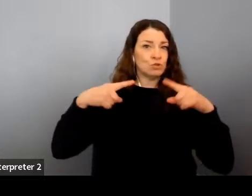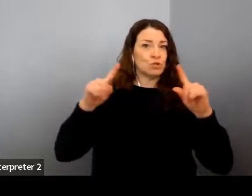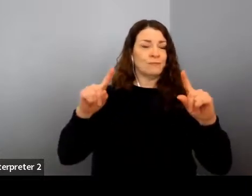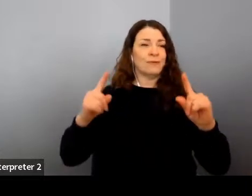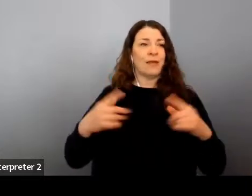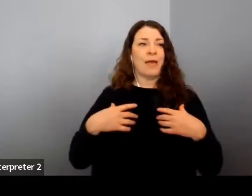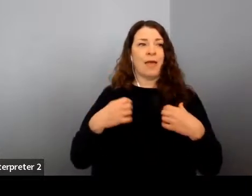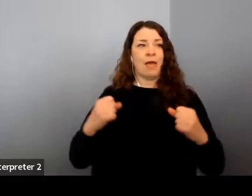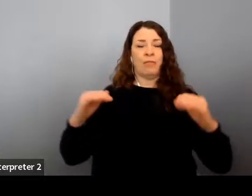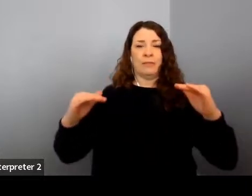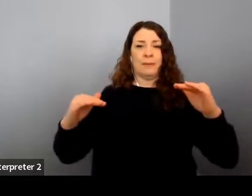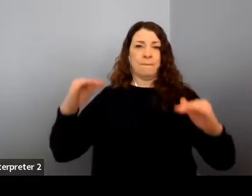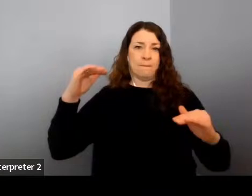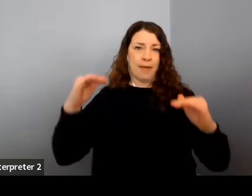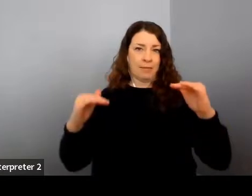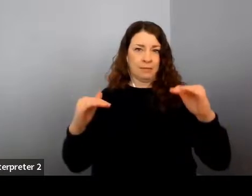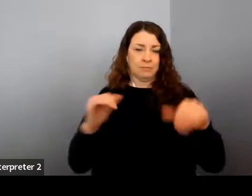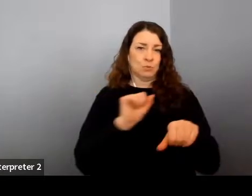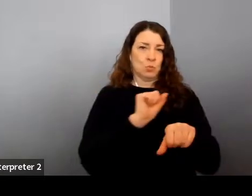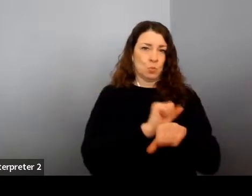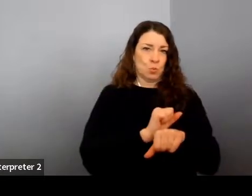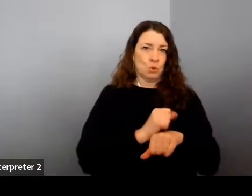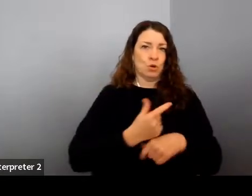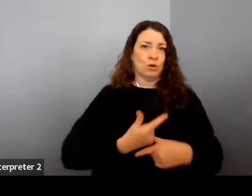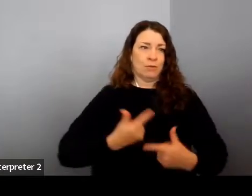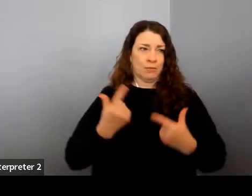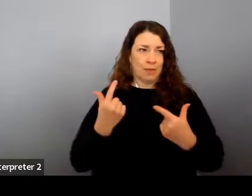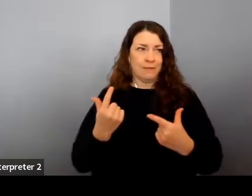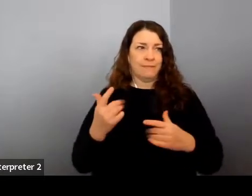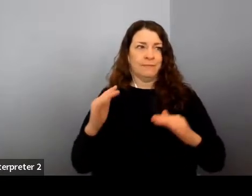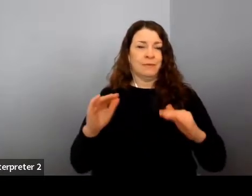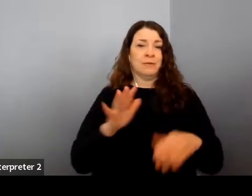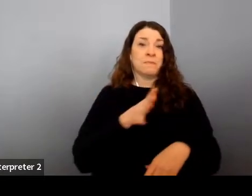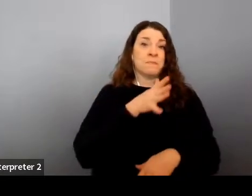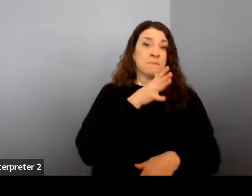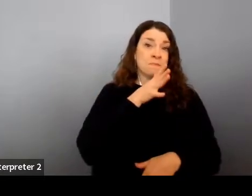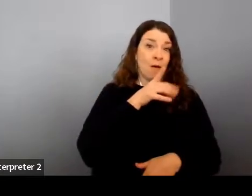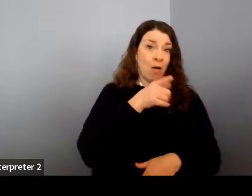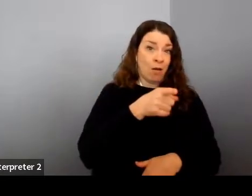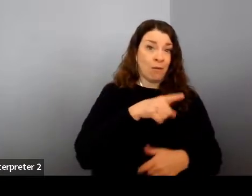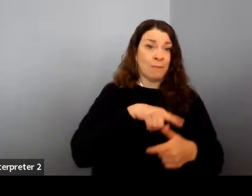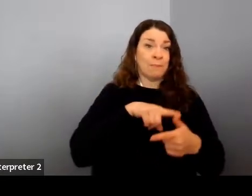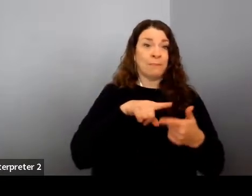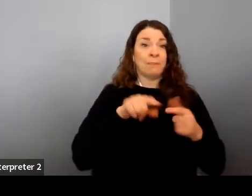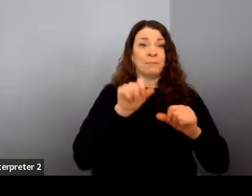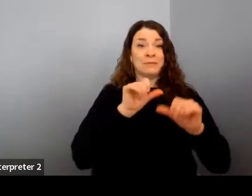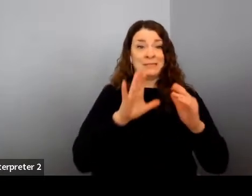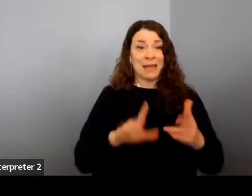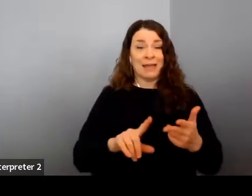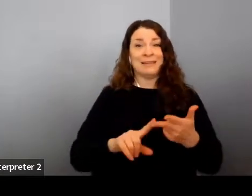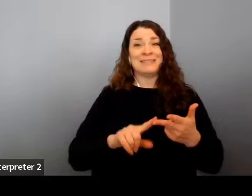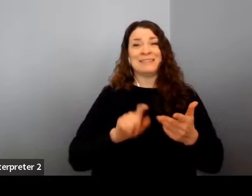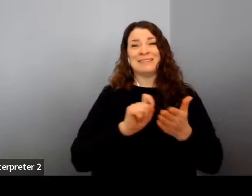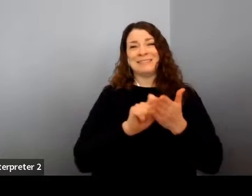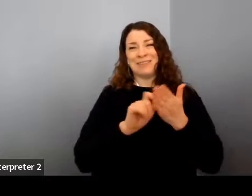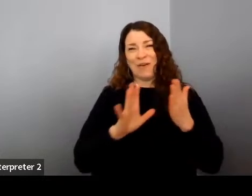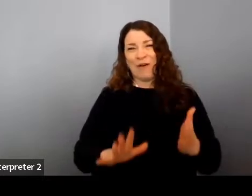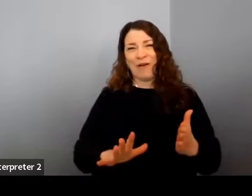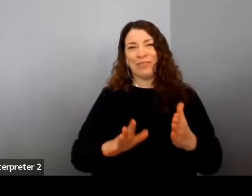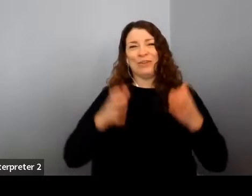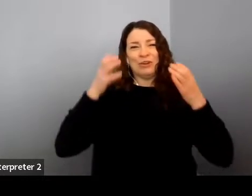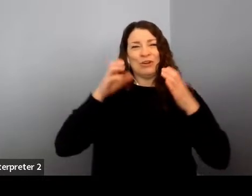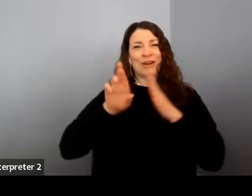balance as a mom, a scientist, an astronaut, an author, a speaker,